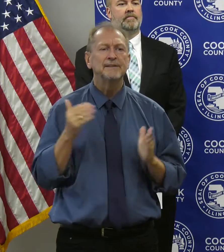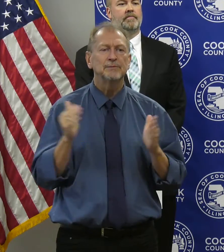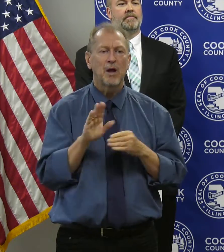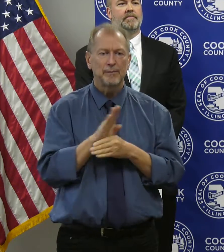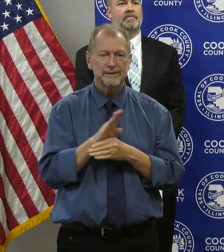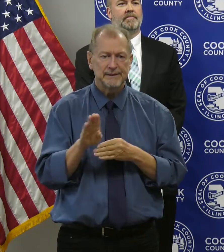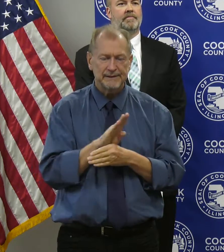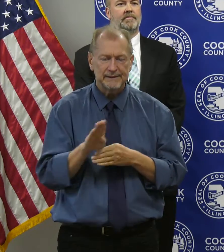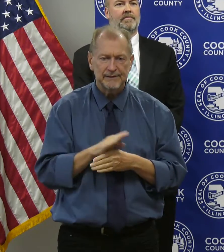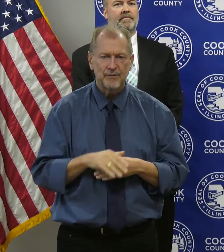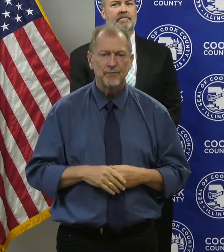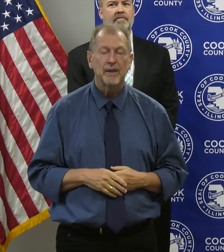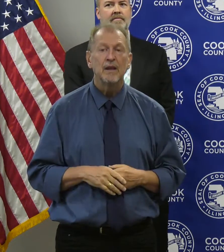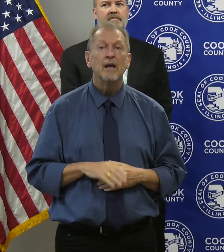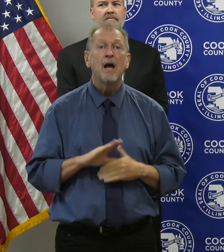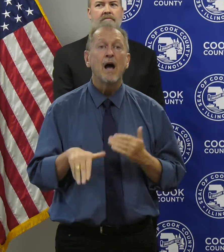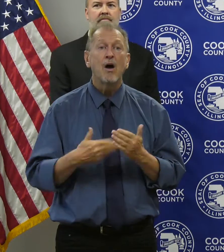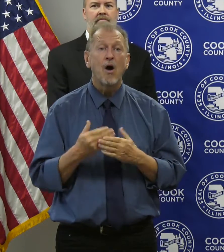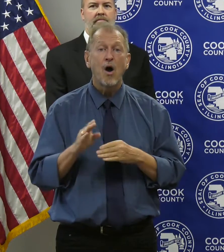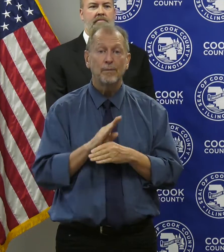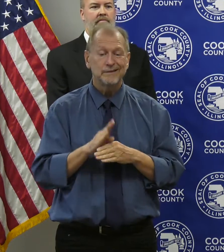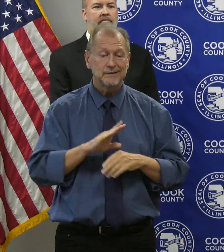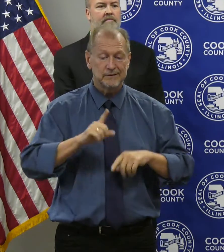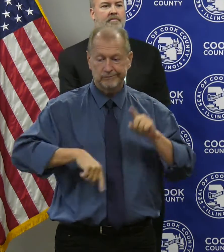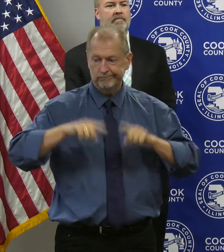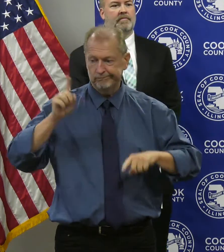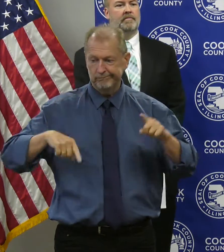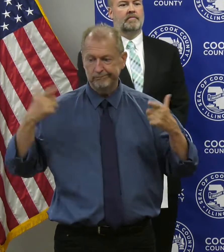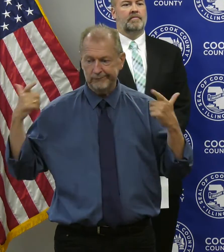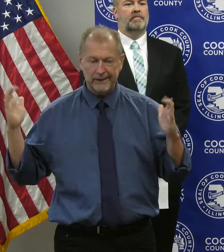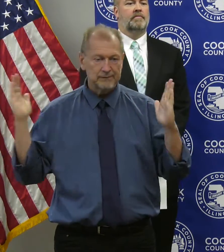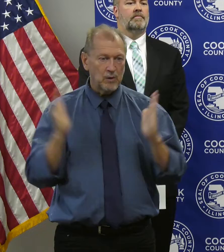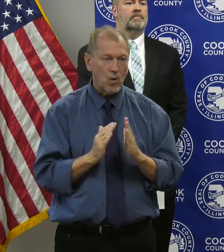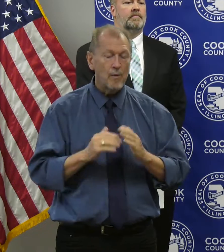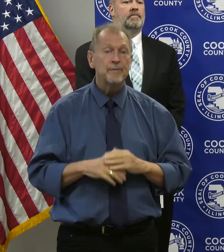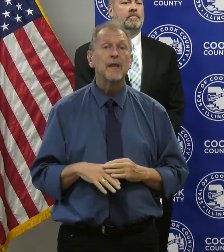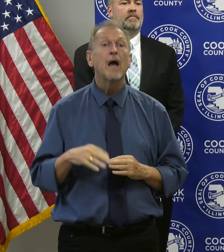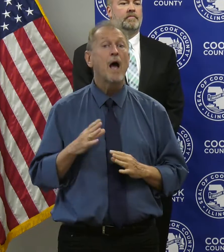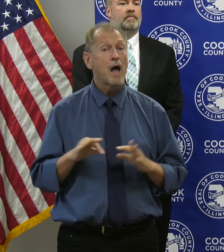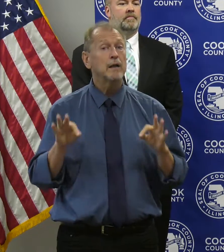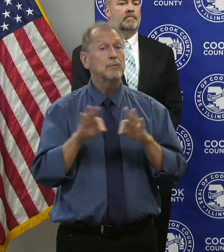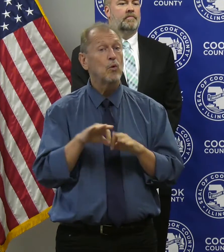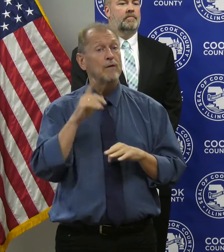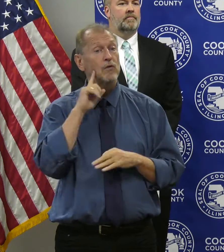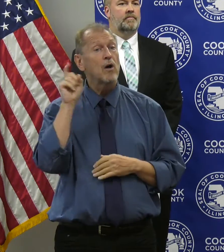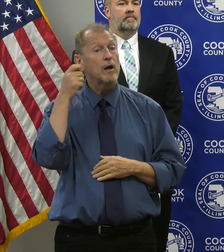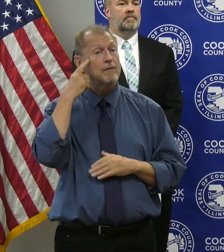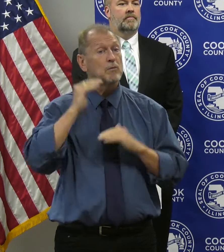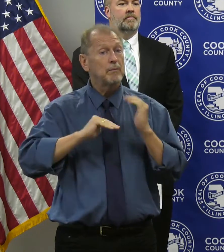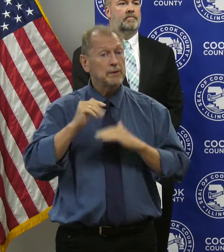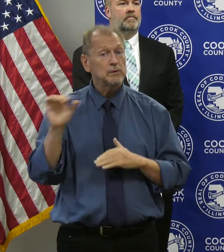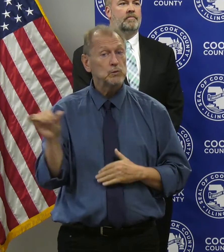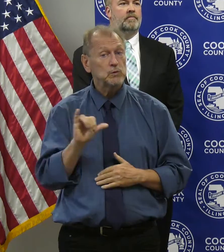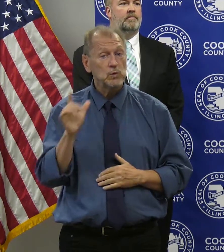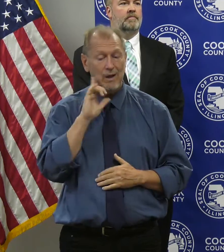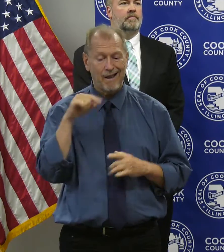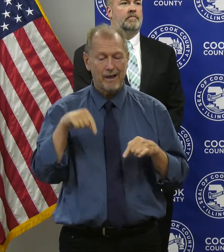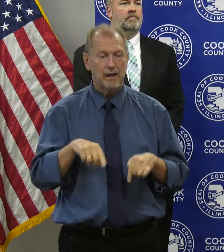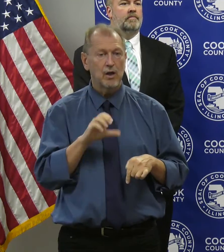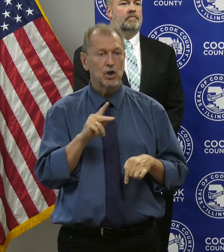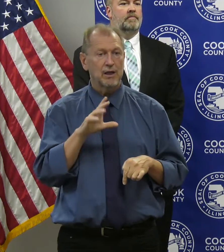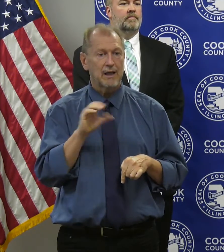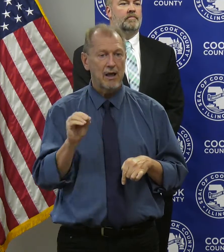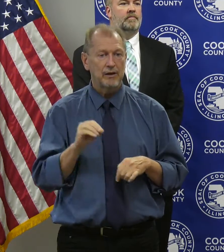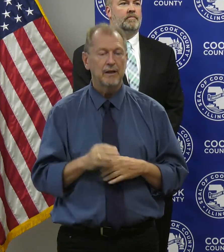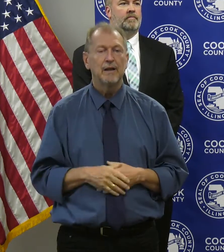Sorry about that. And all businesses in between. And importantly, public sector customers like Cook County. I would like to extend